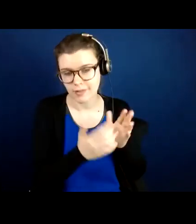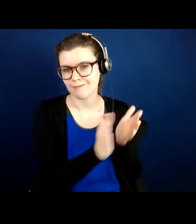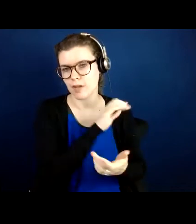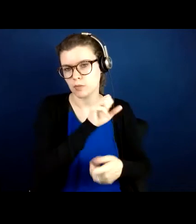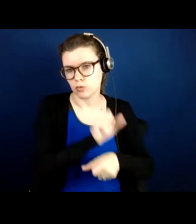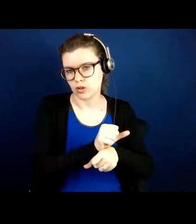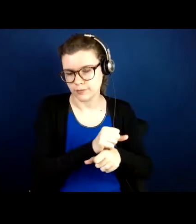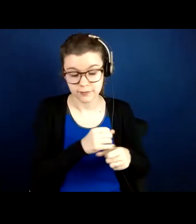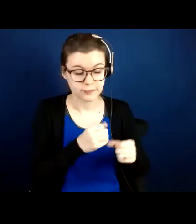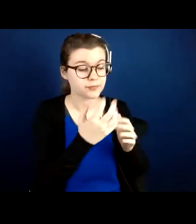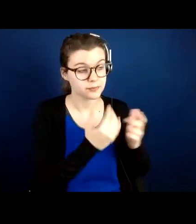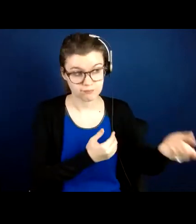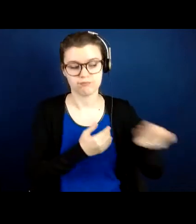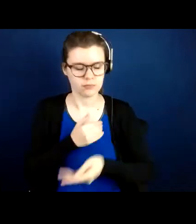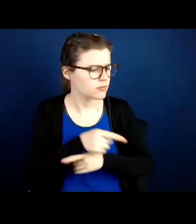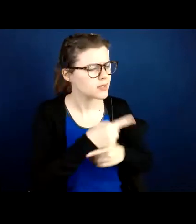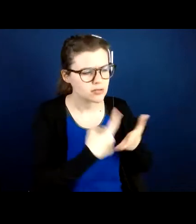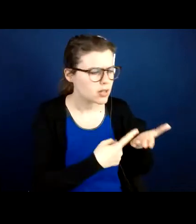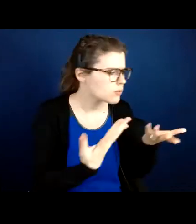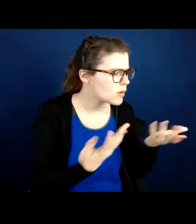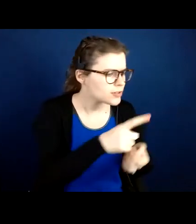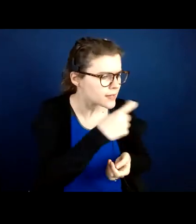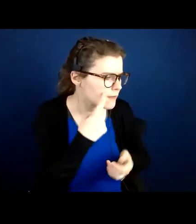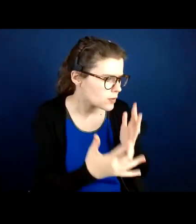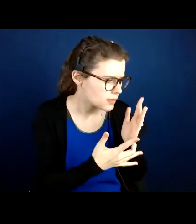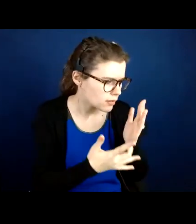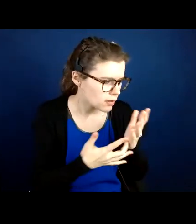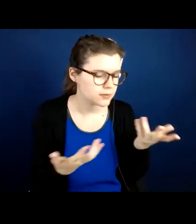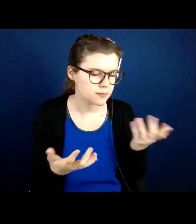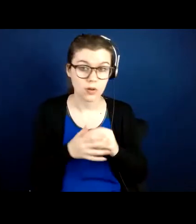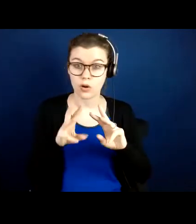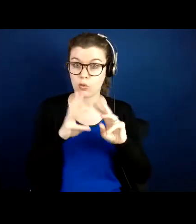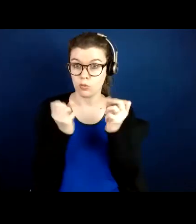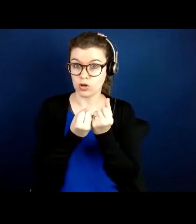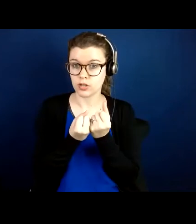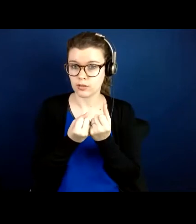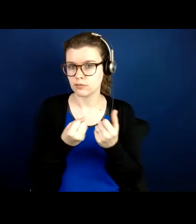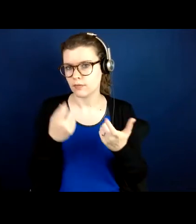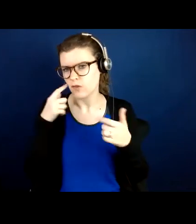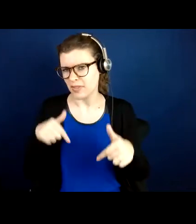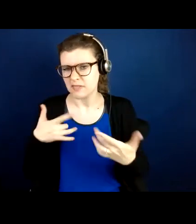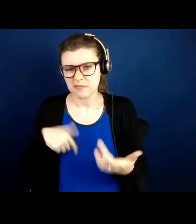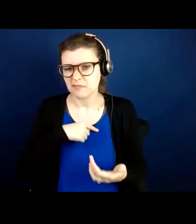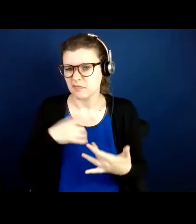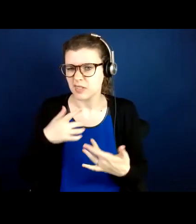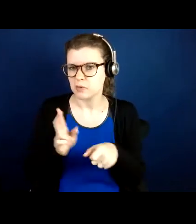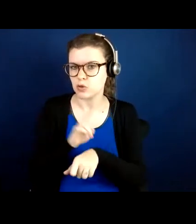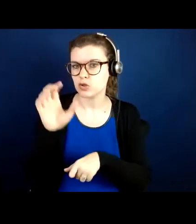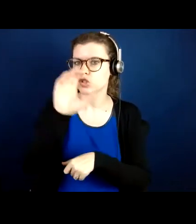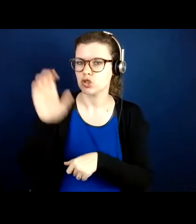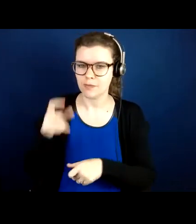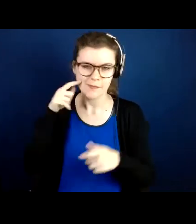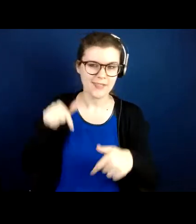talking and assessing their technology needs. So because the workshops would be on, in this case, we're using Zoom as the example,